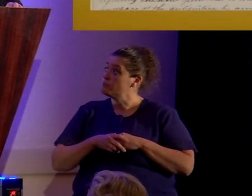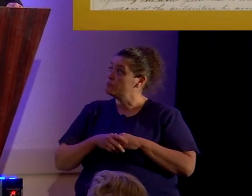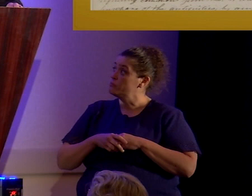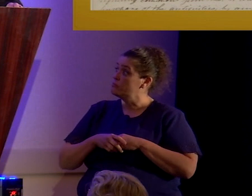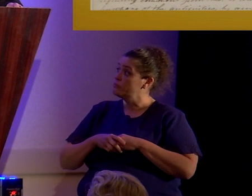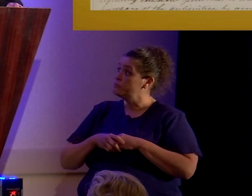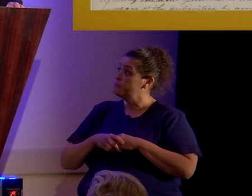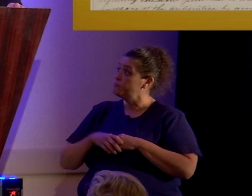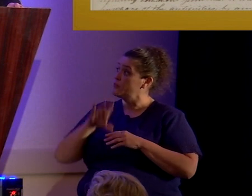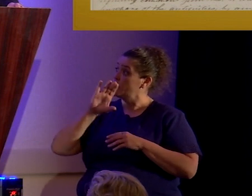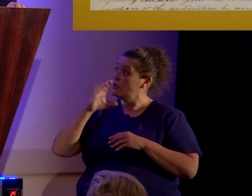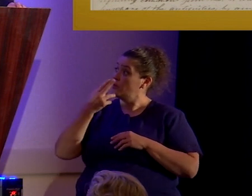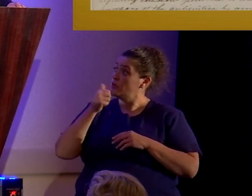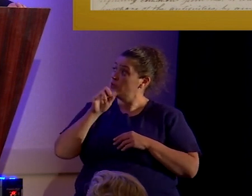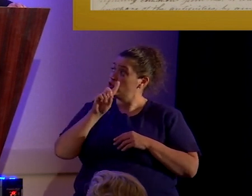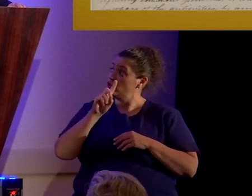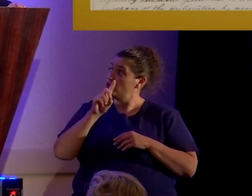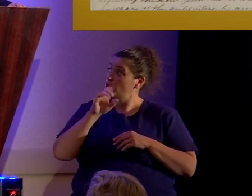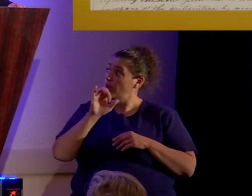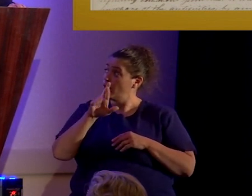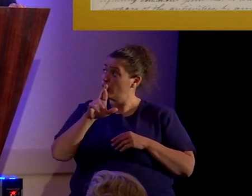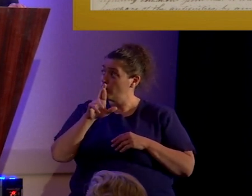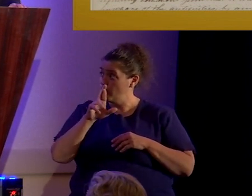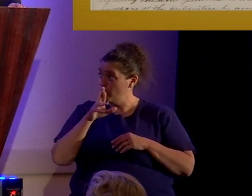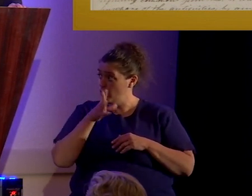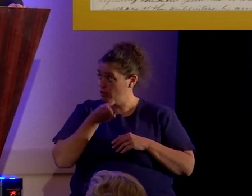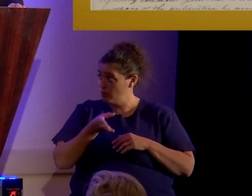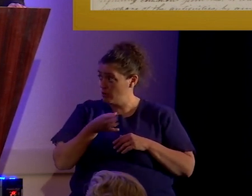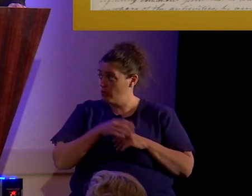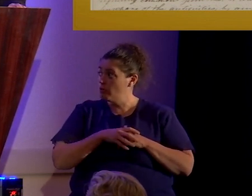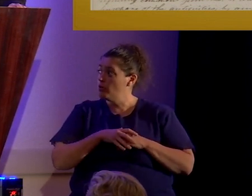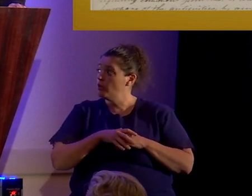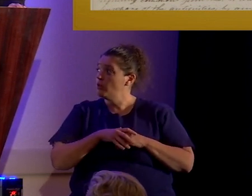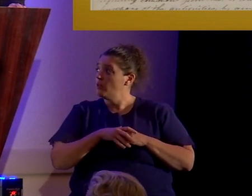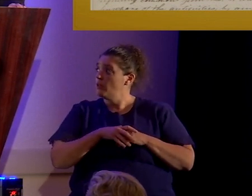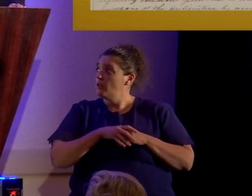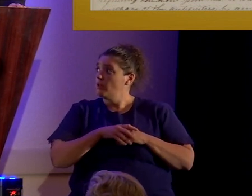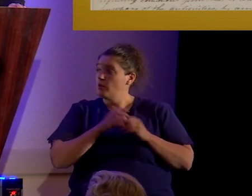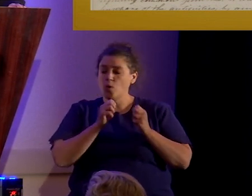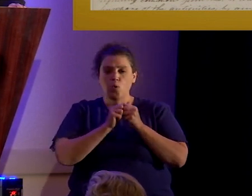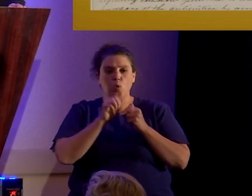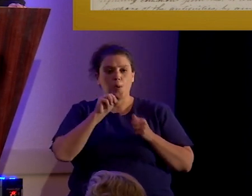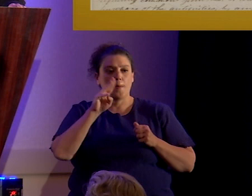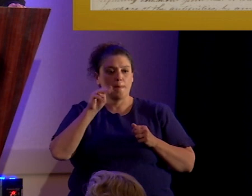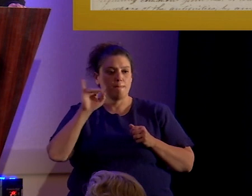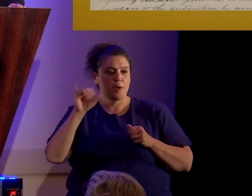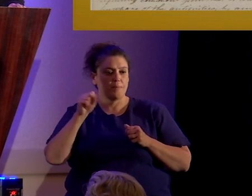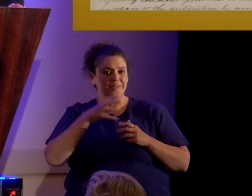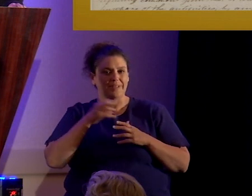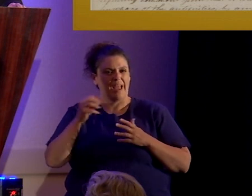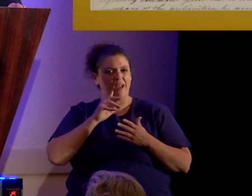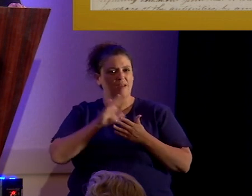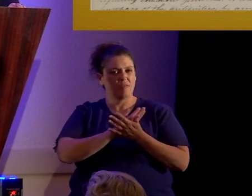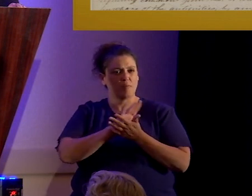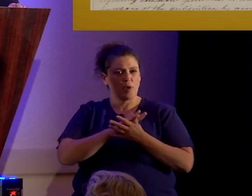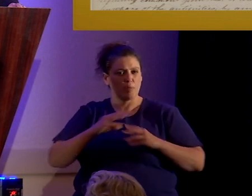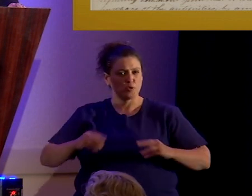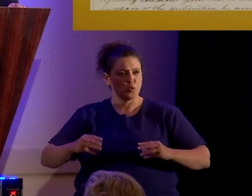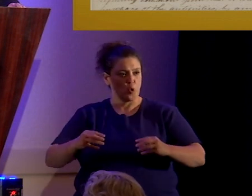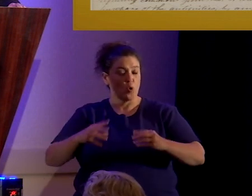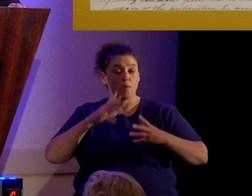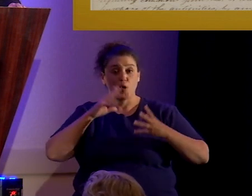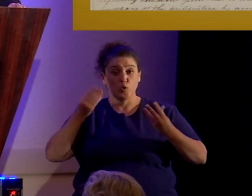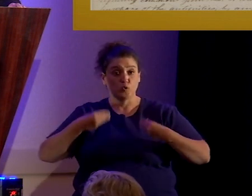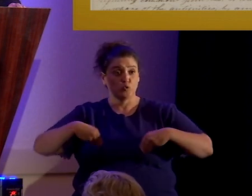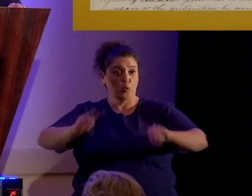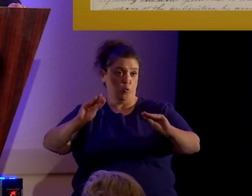Chandler, um, at Kirtland, Ohio, um, with the mummies and Egyptian papyri, uh, sold these to